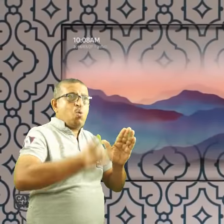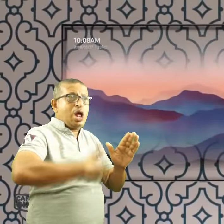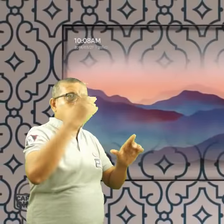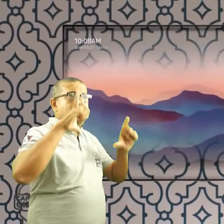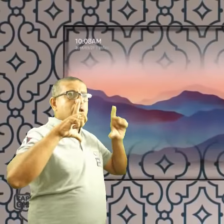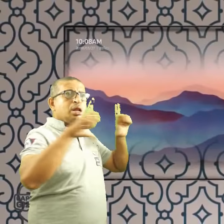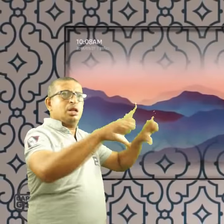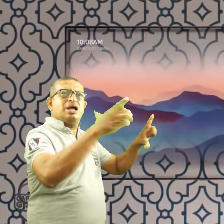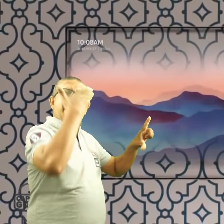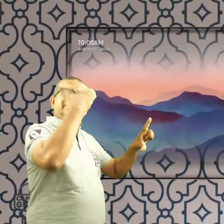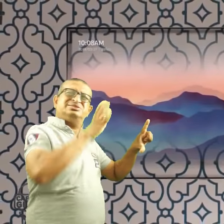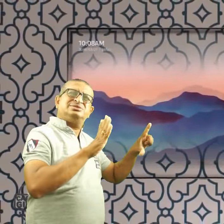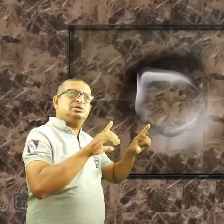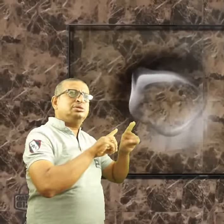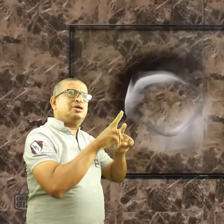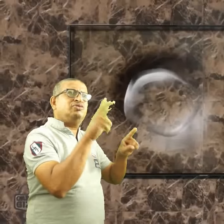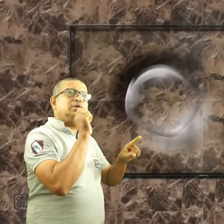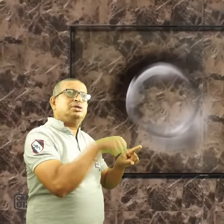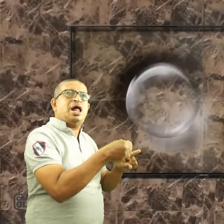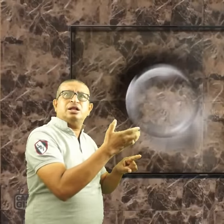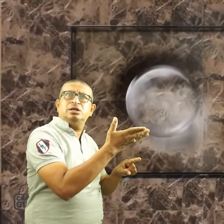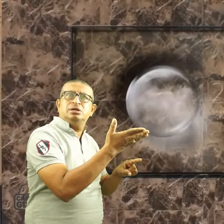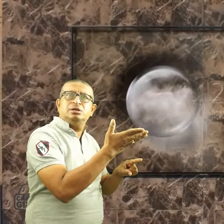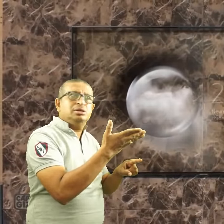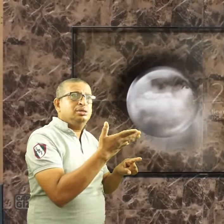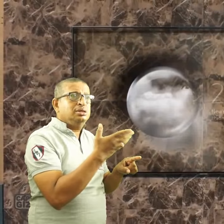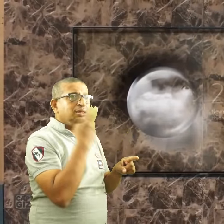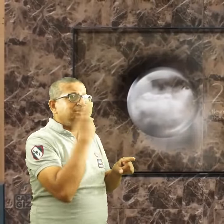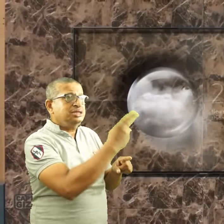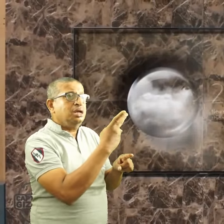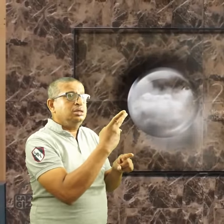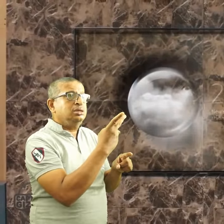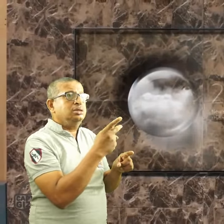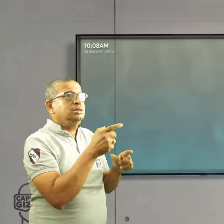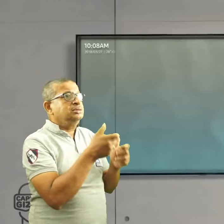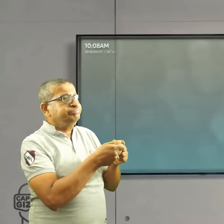It allows you to display your TV as art, or to match your wallpaper.